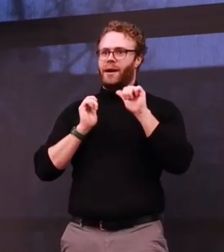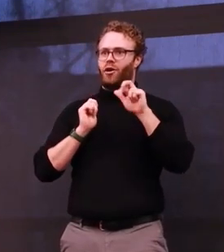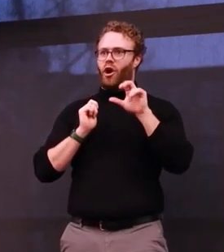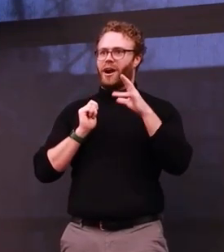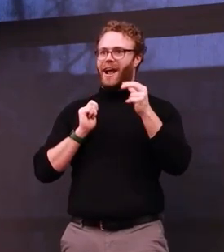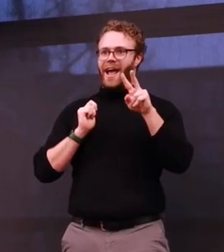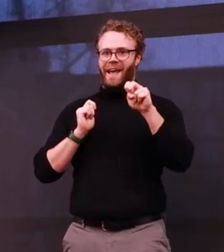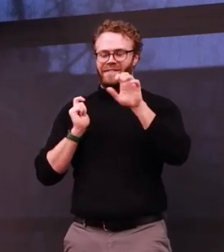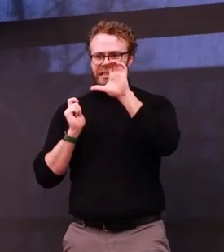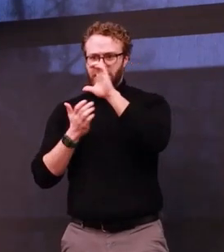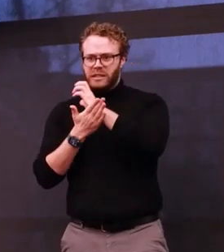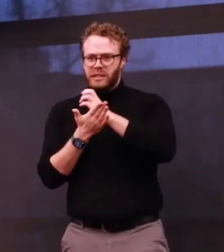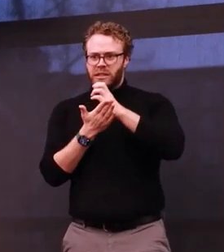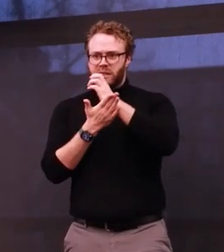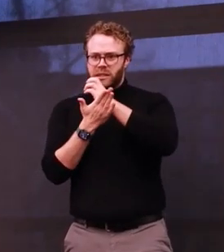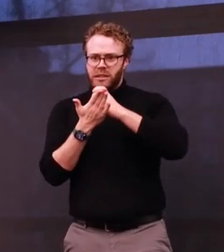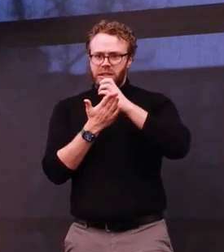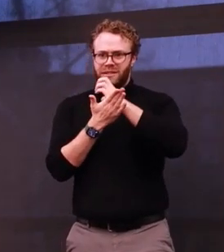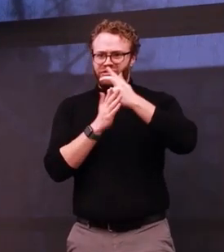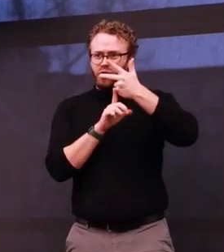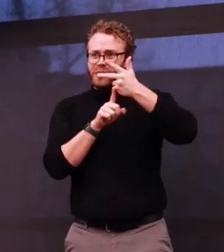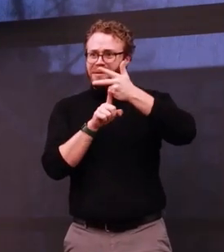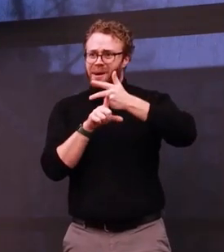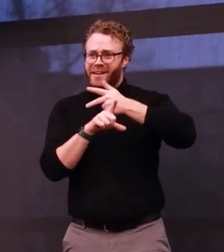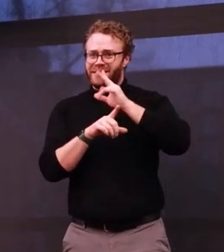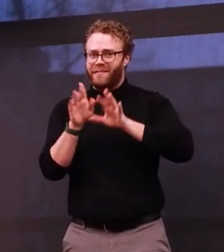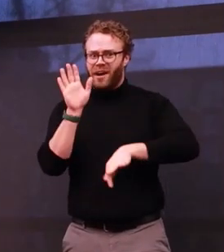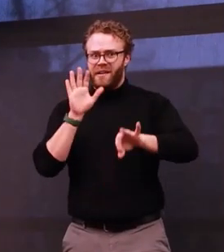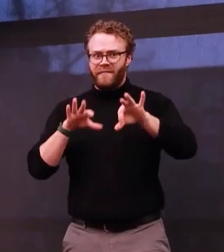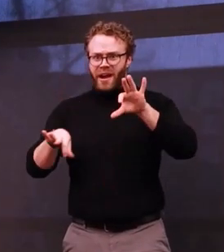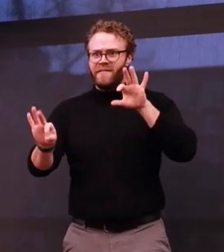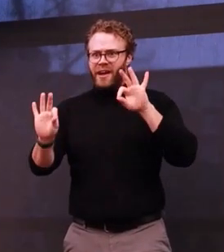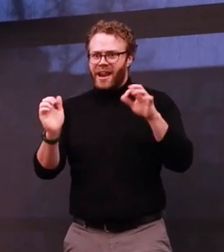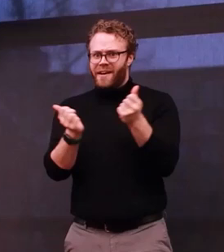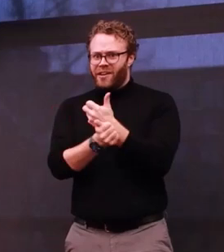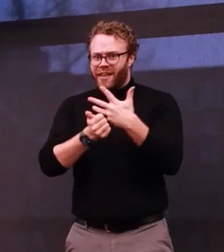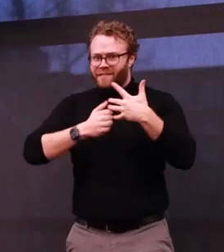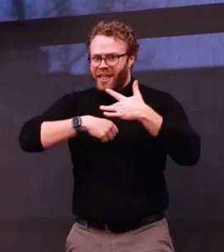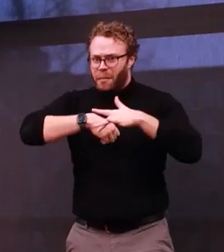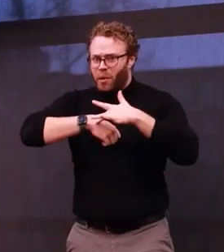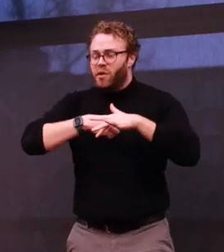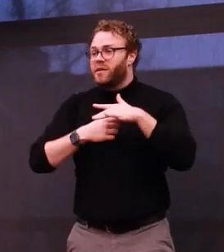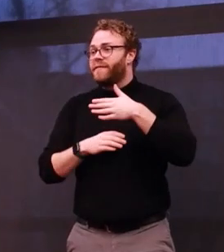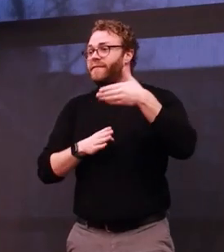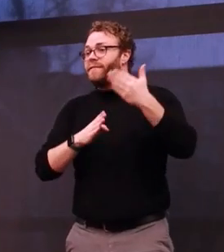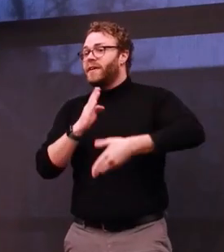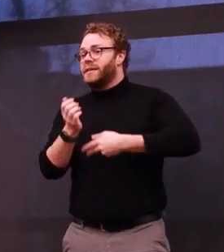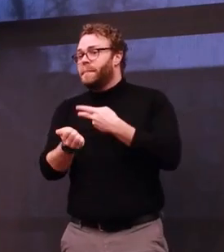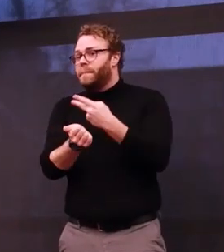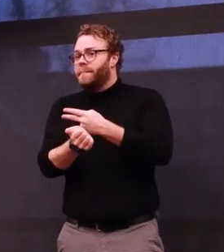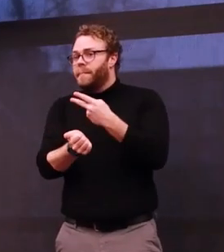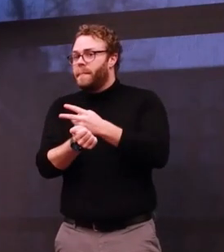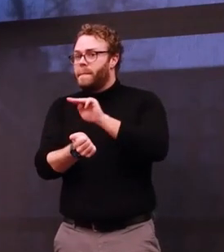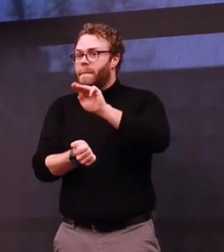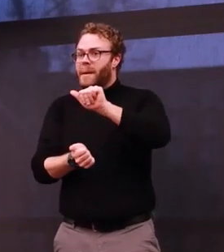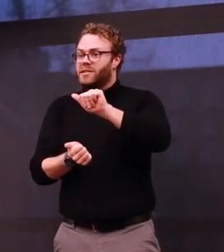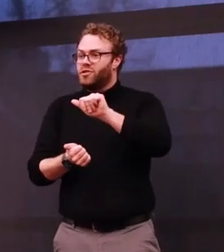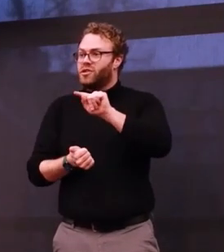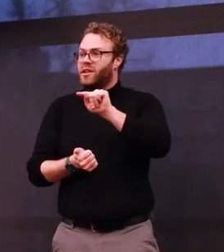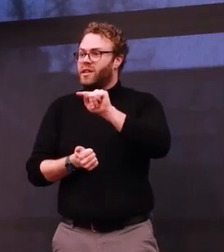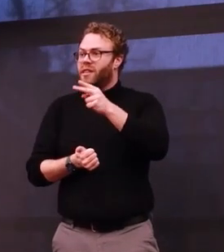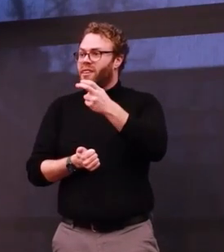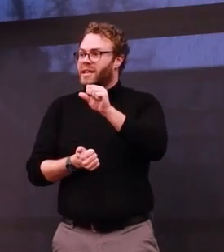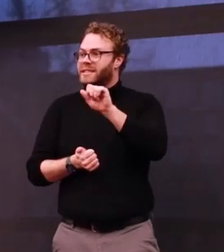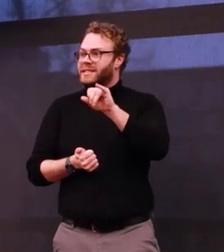and found everything that I could. And I finished my master's thesis and published it, and I called it